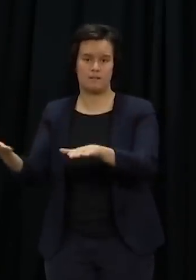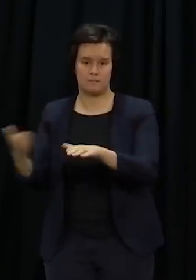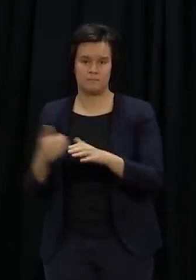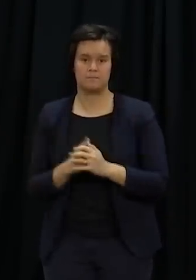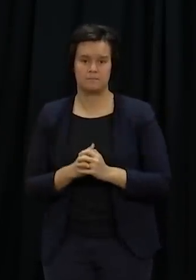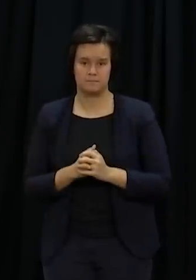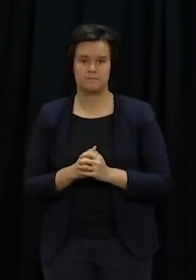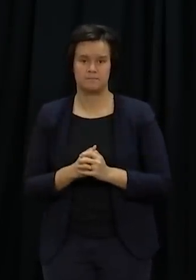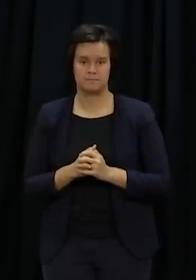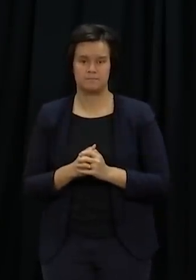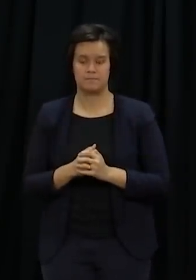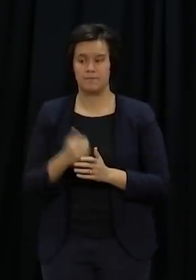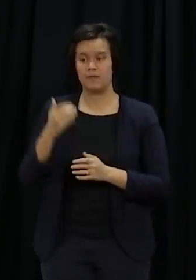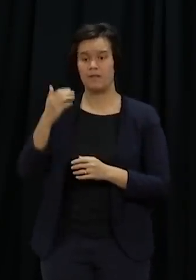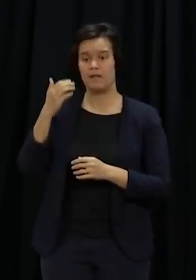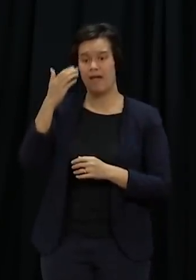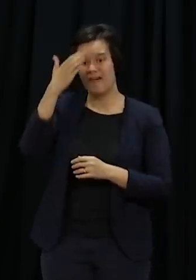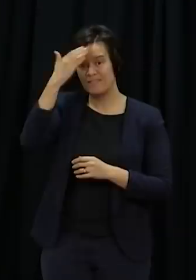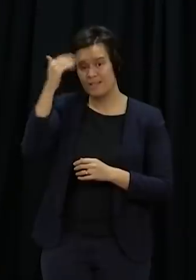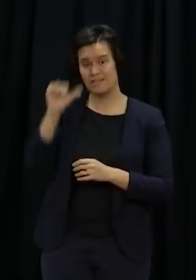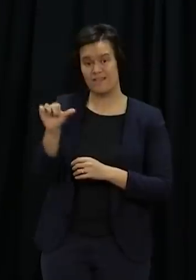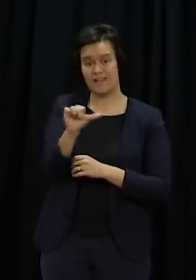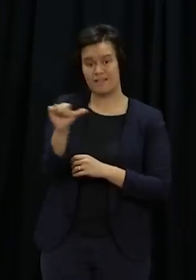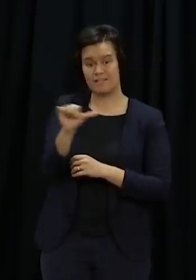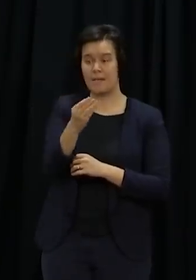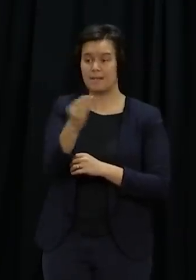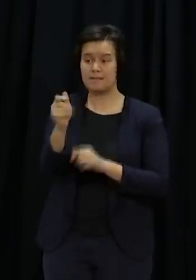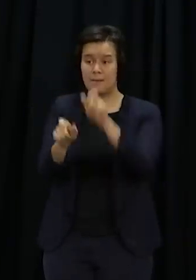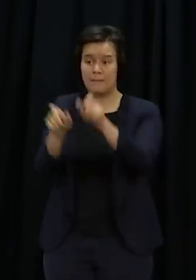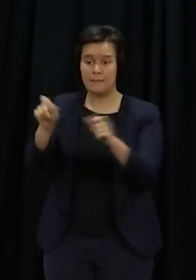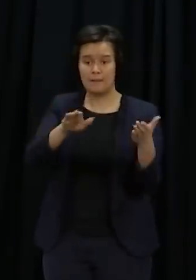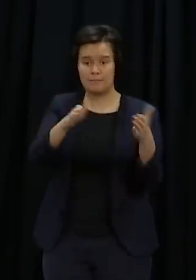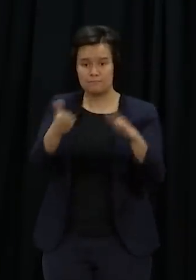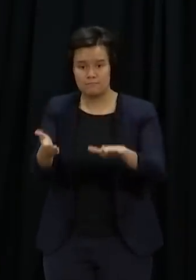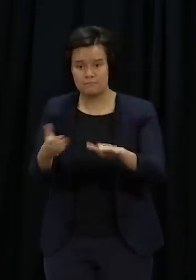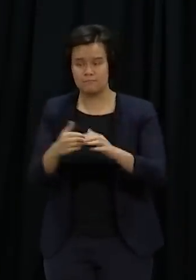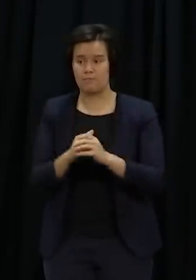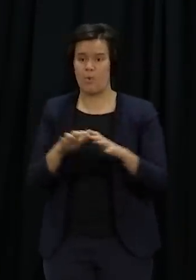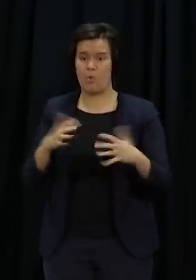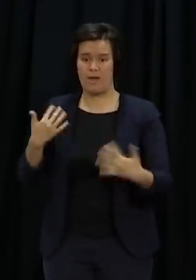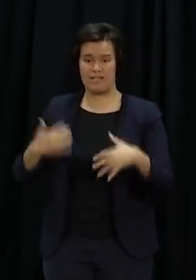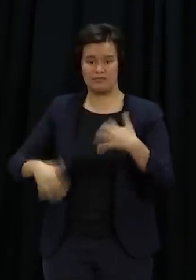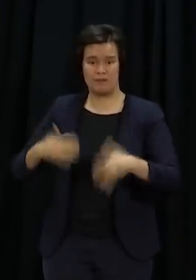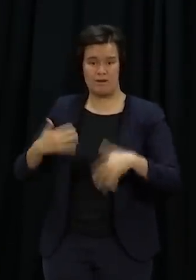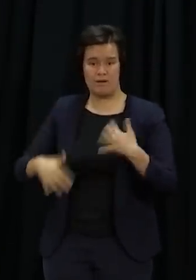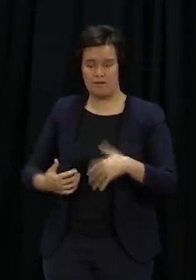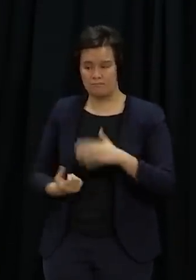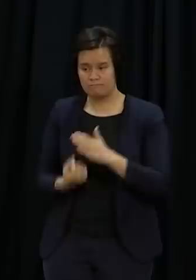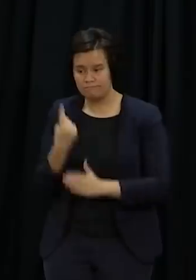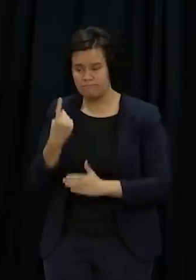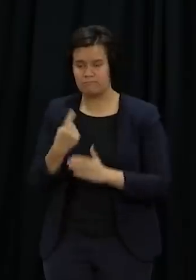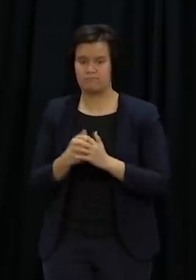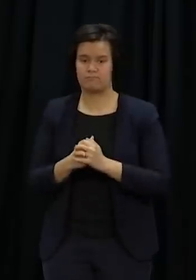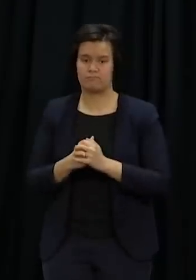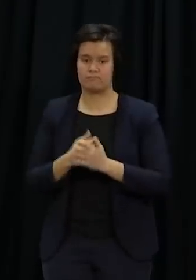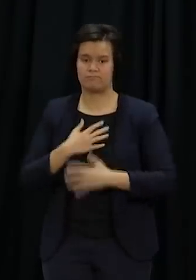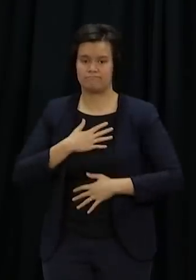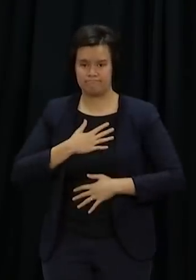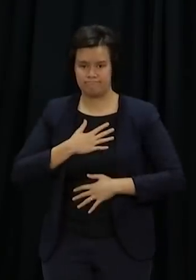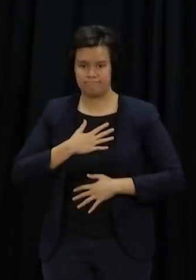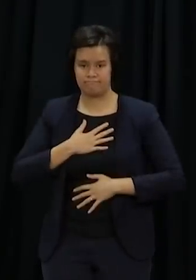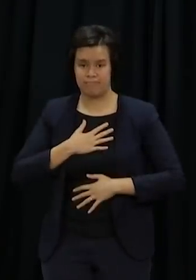all of those in Afghanistan who have lost lives or suffered injuries in this attack. We strongly